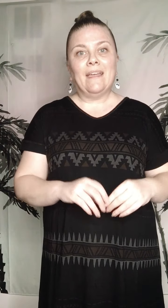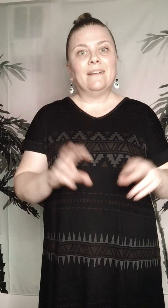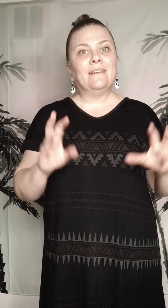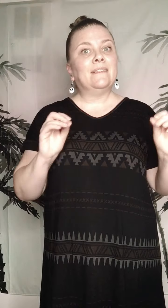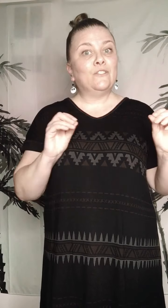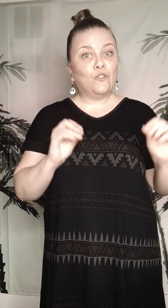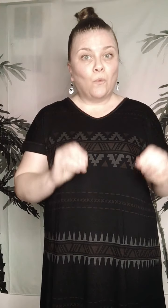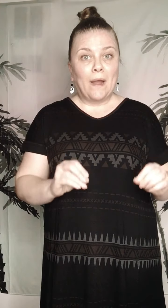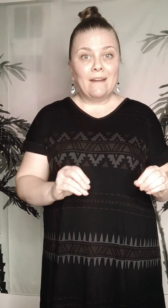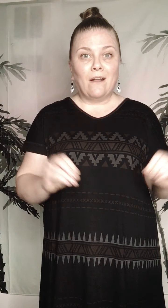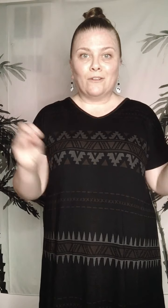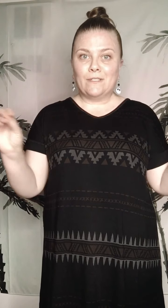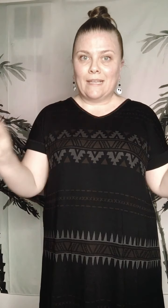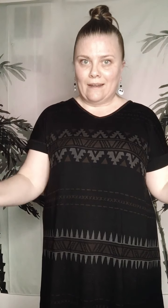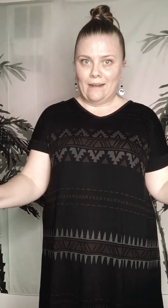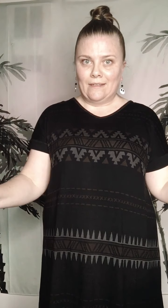$20.90.